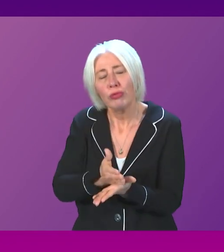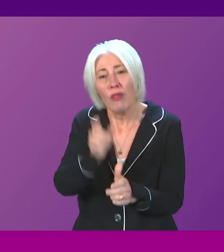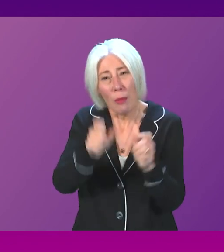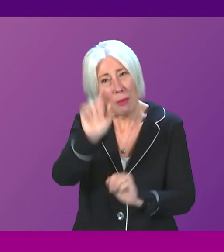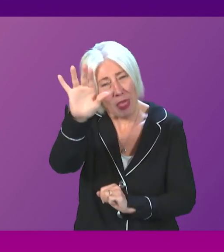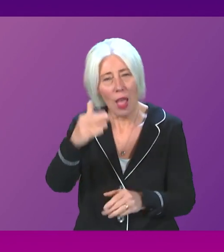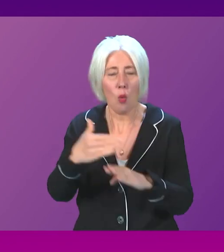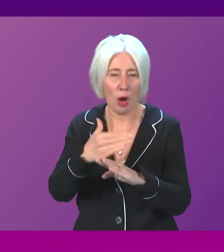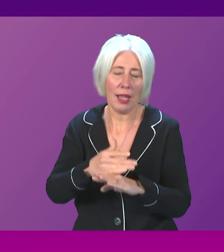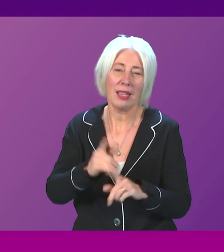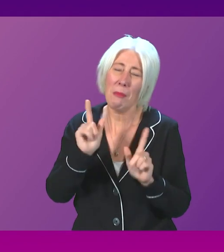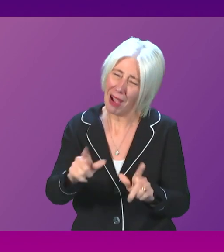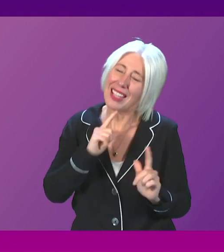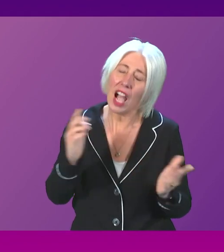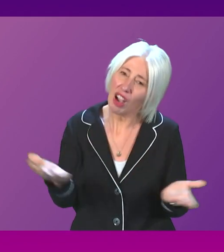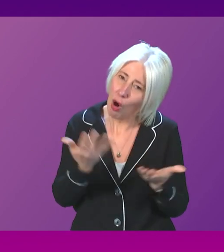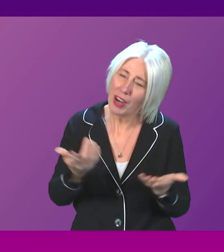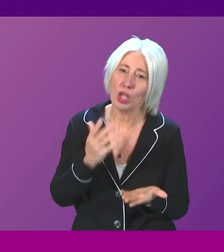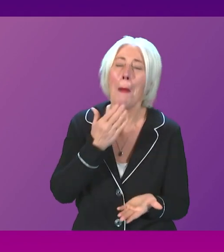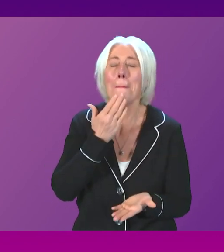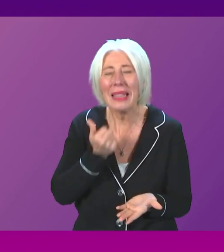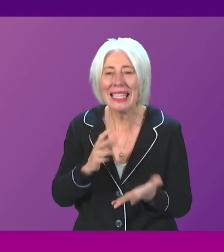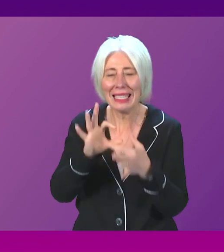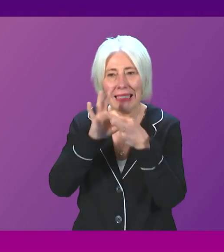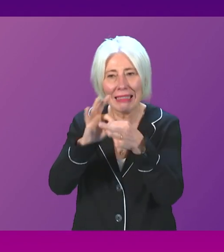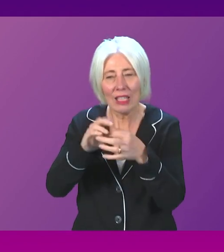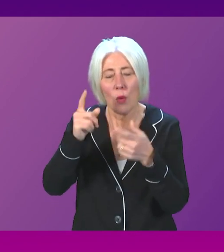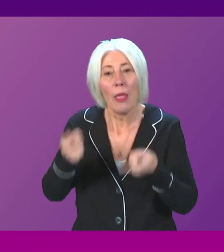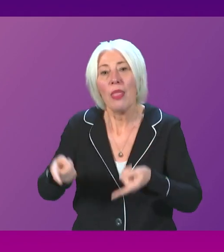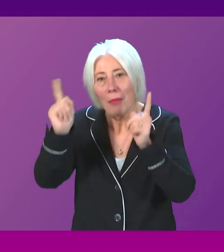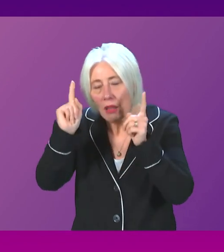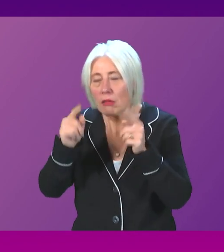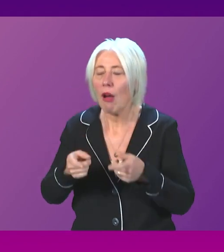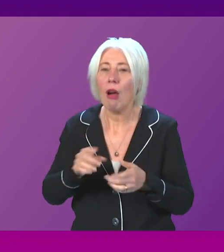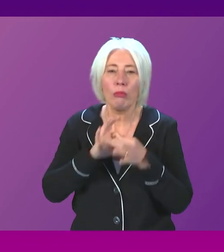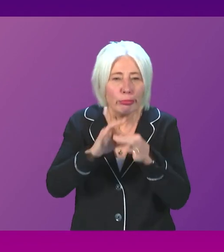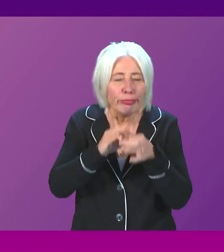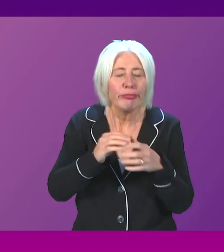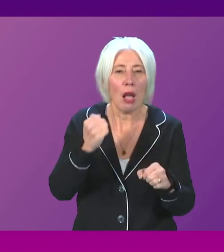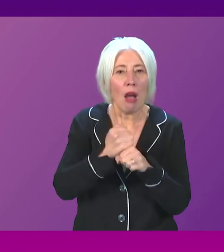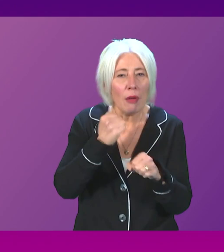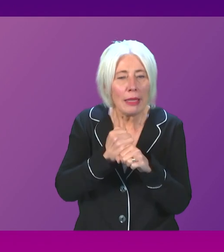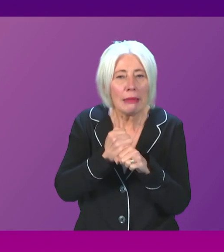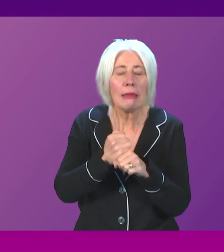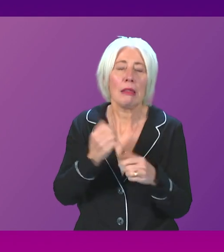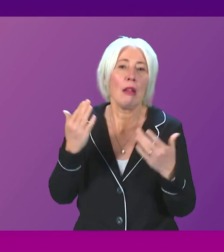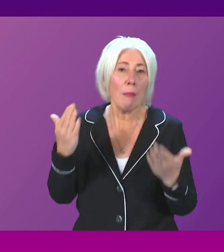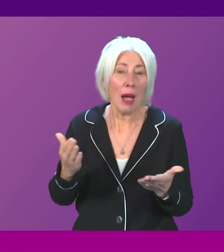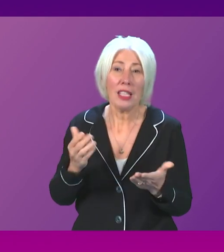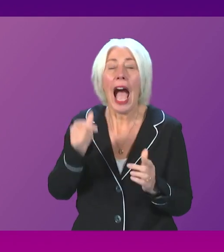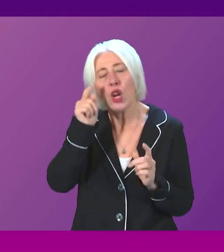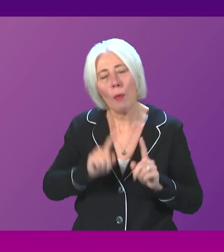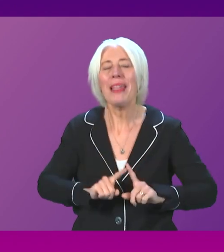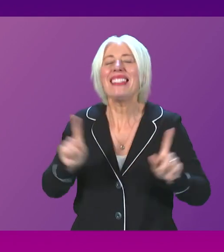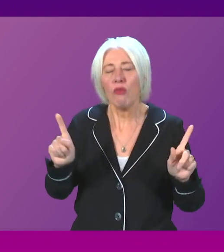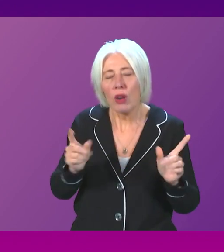involved here, but I would encourage him to engage with the Minister and to engage with the Government, so that we can, notwithstanding our many differences,